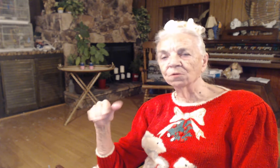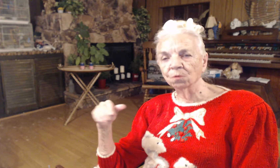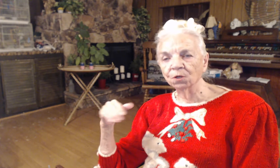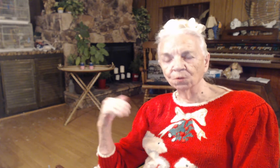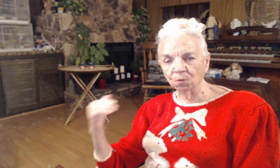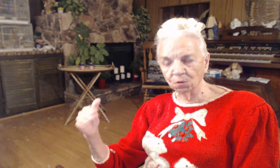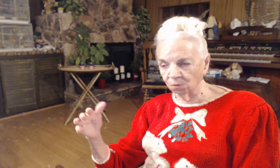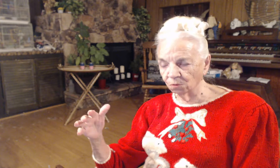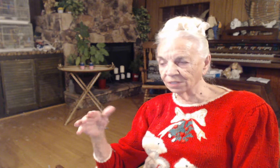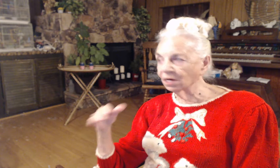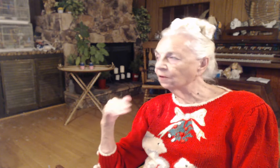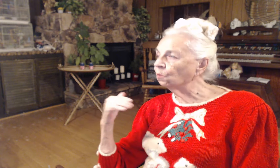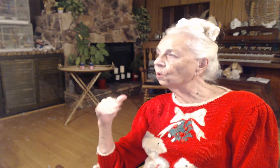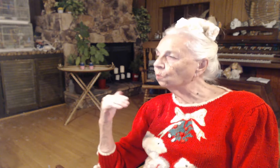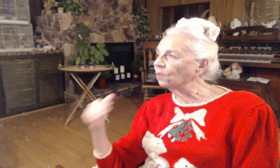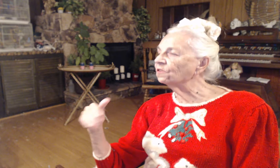word, the word was God, the word was God.